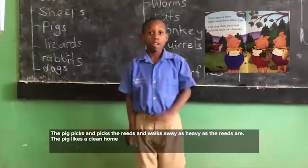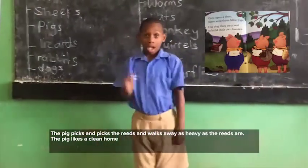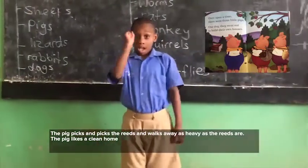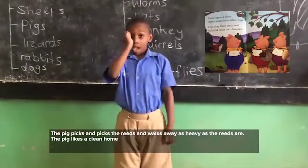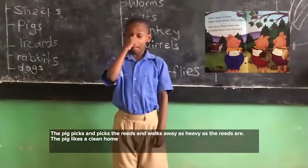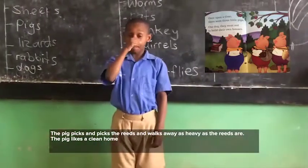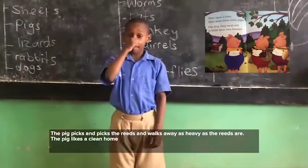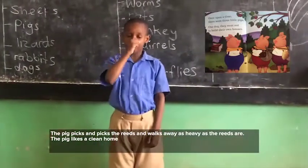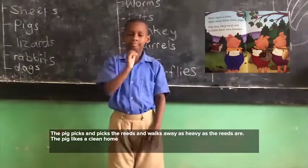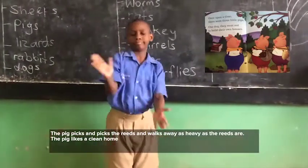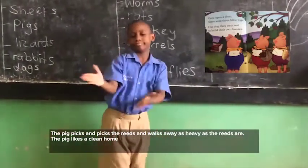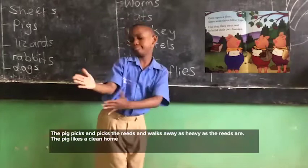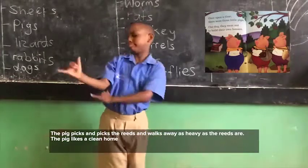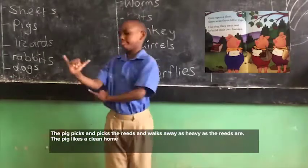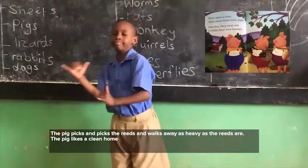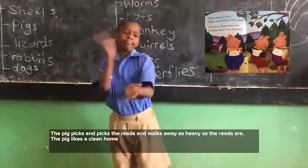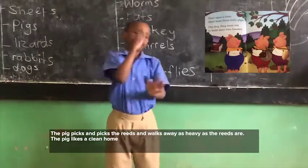The pig likes a clean home.